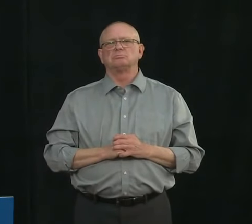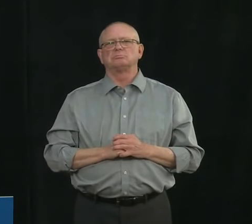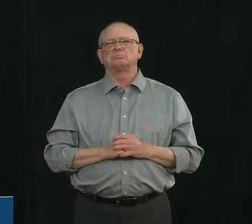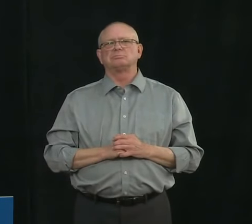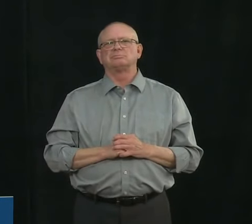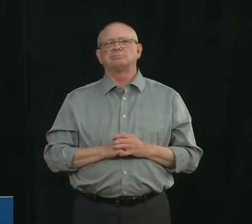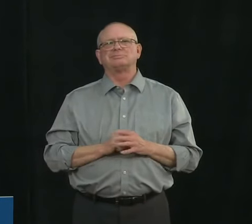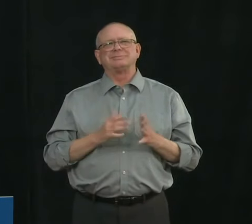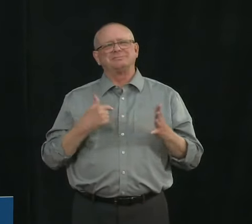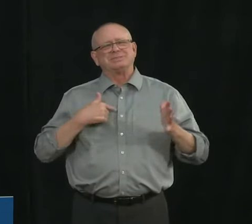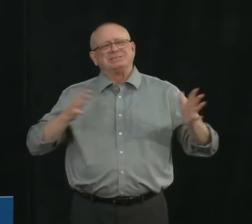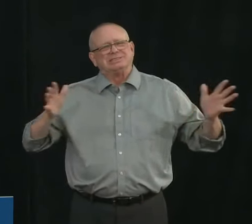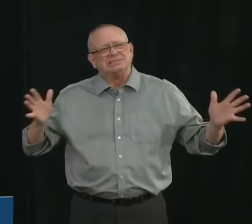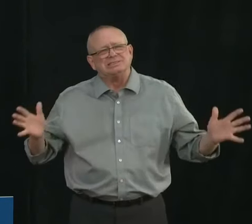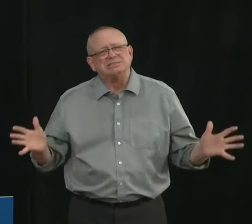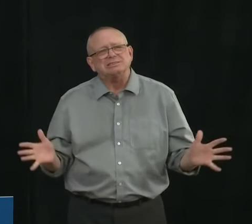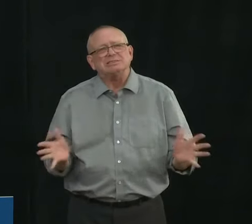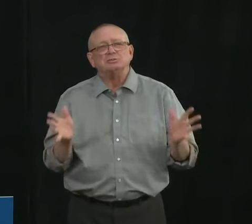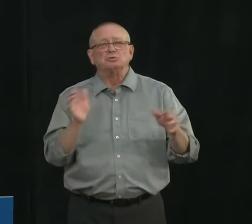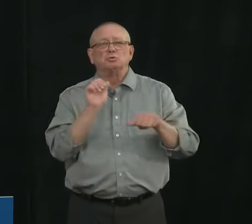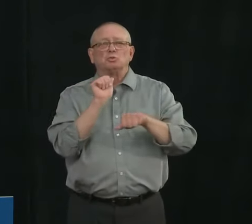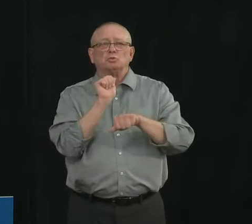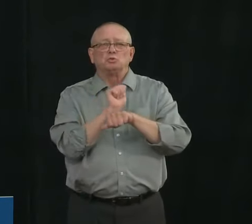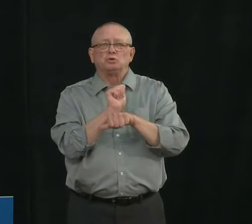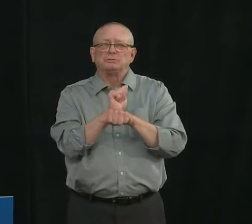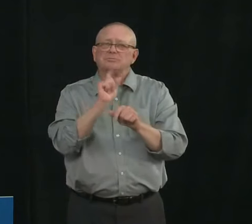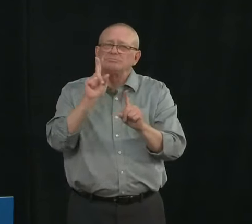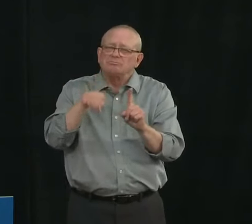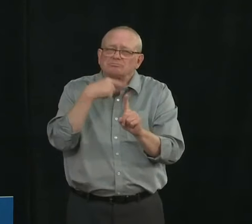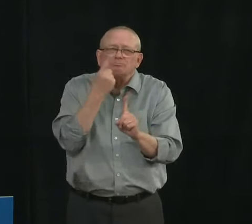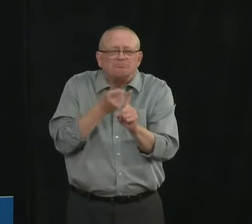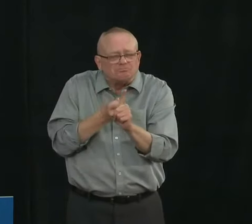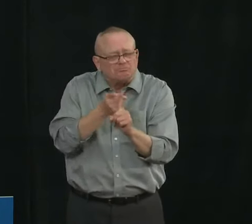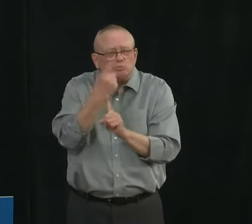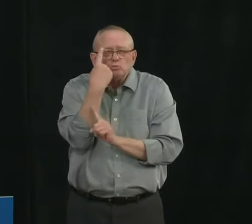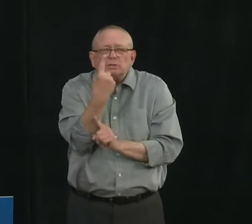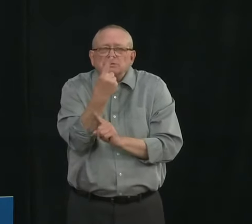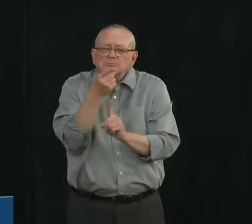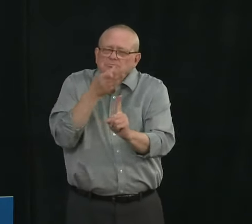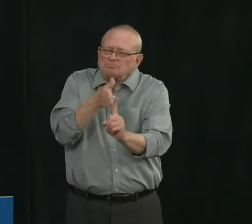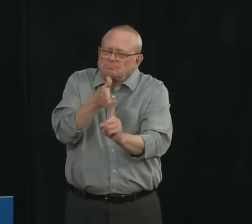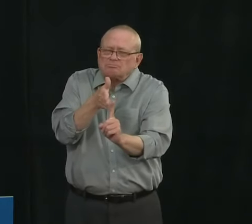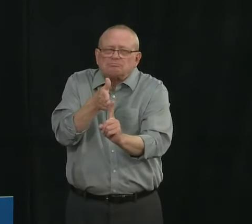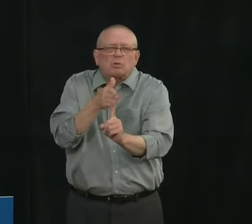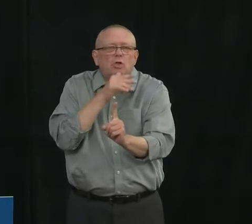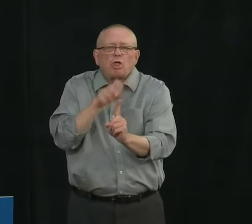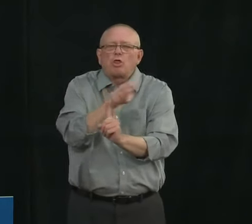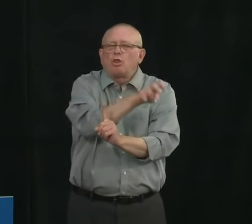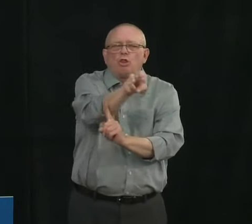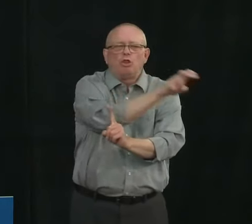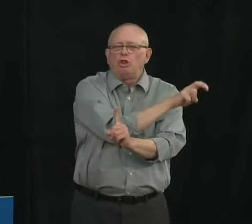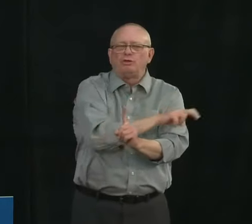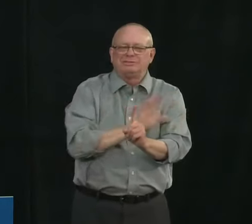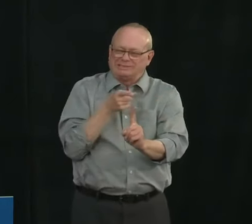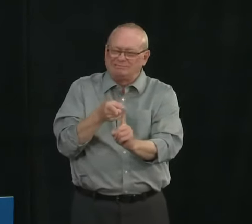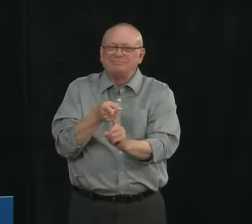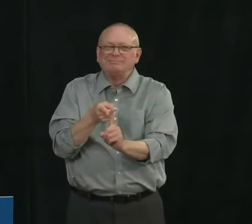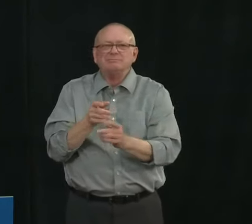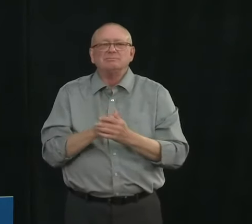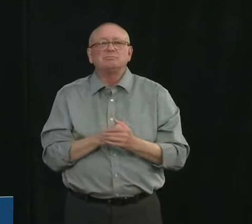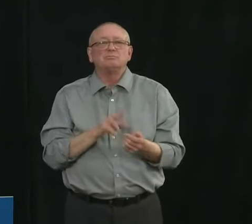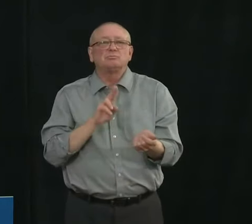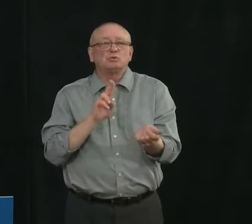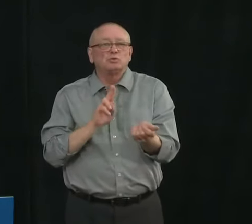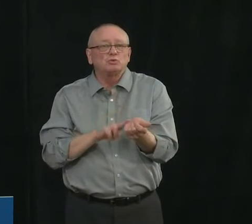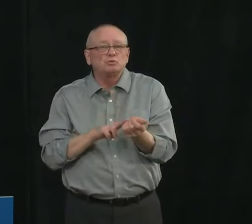long-term care site. But the decision was really based on the evidence and the epidemiology with respect to where we saw the risk of that